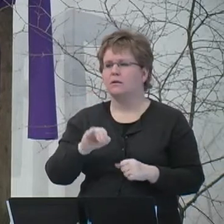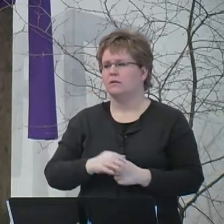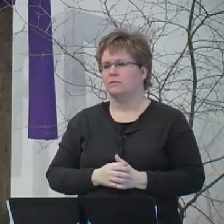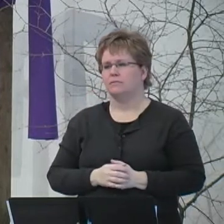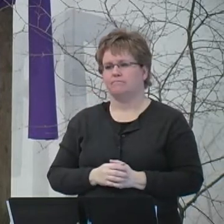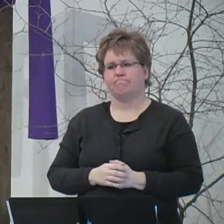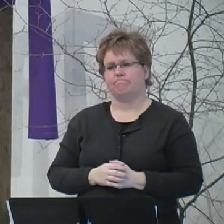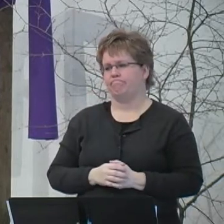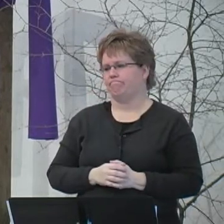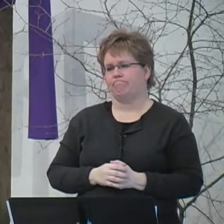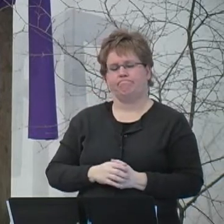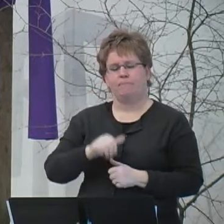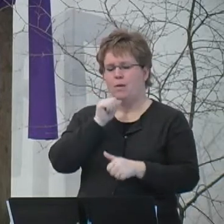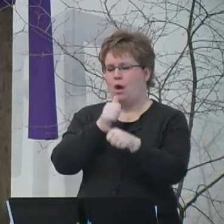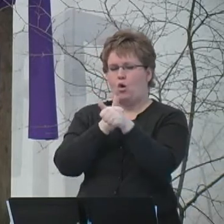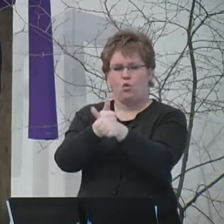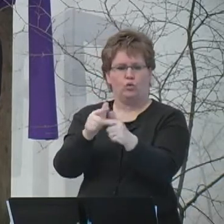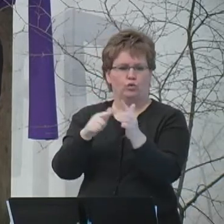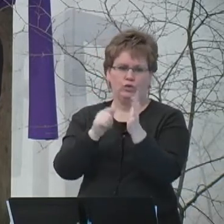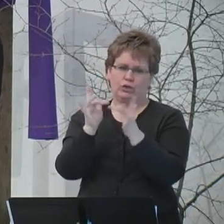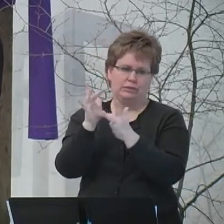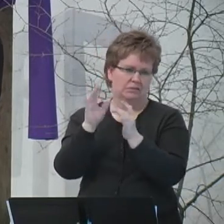Not according to Jesus.